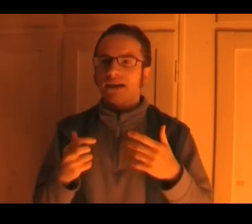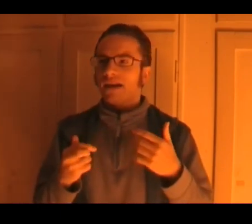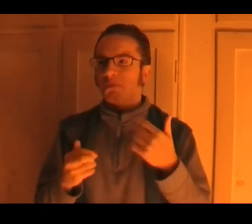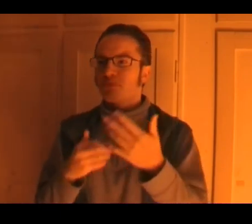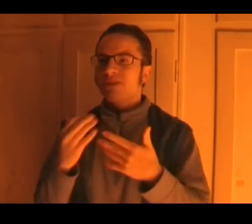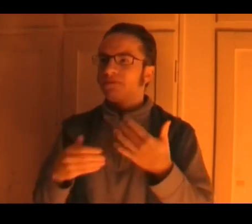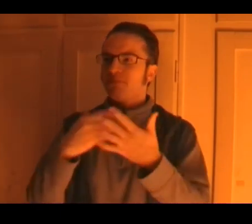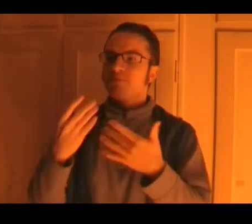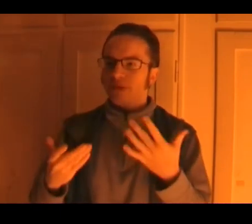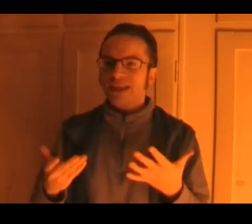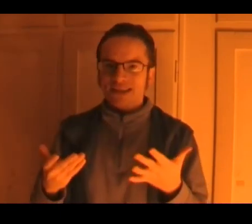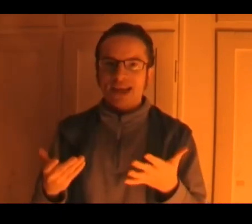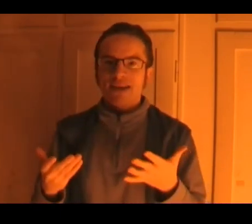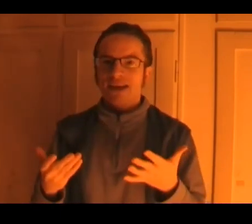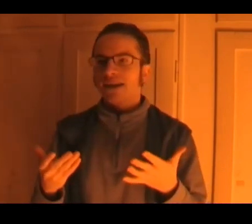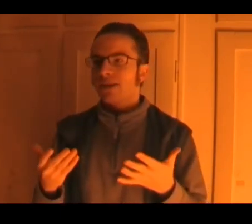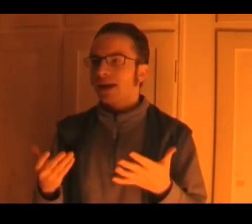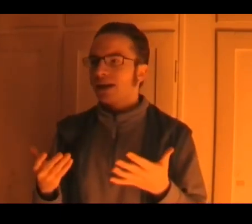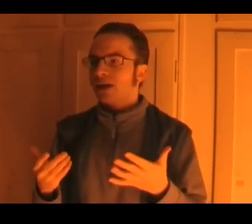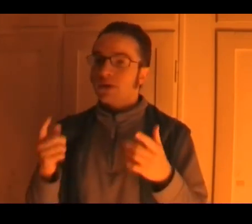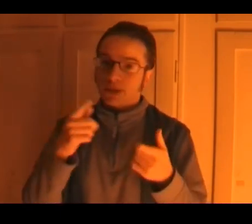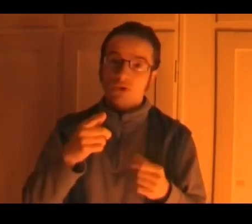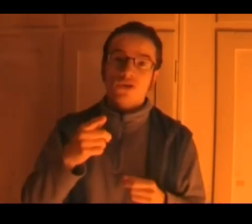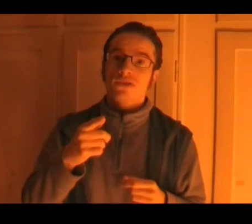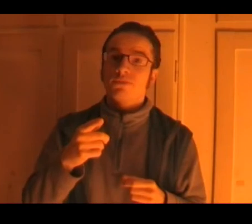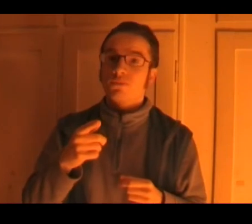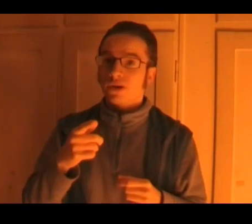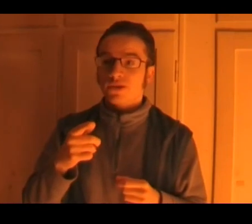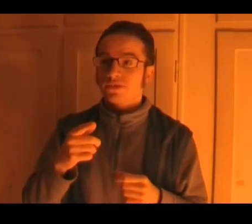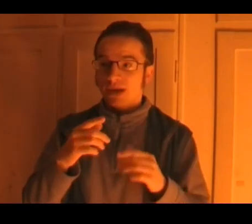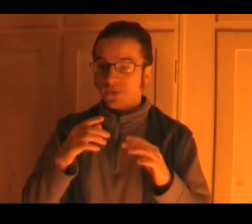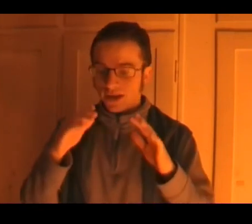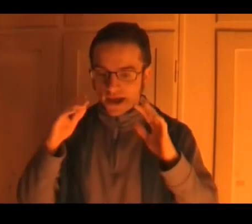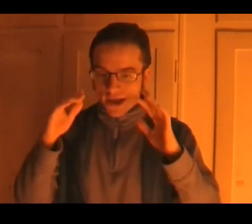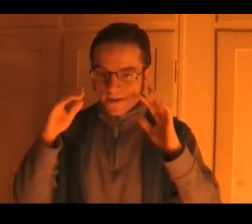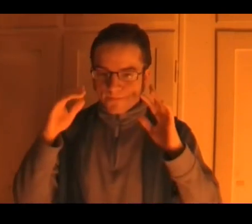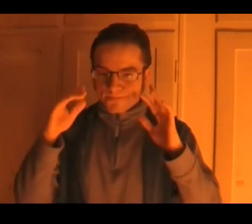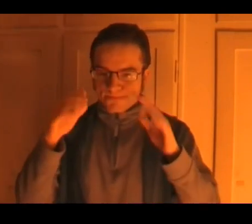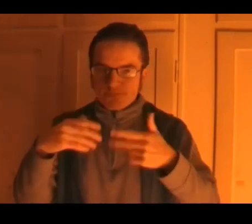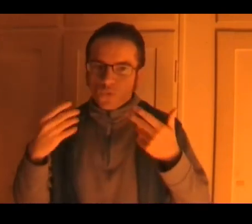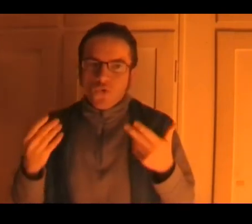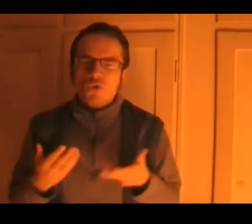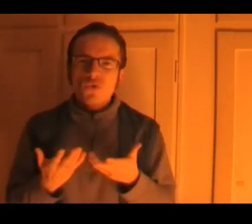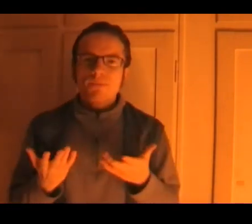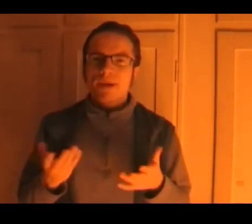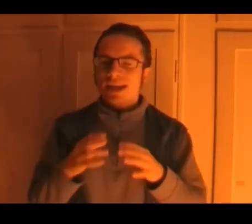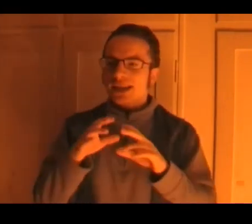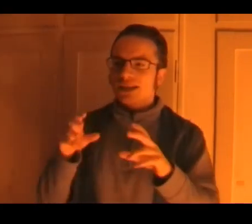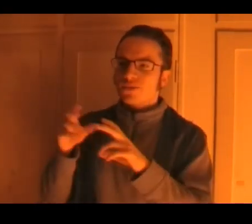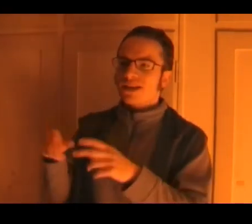a brief psa kind of thing would have been the most awesome one of those by the way who wouldn't make it into an